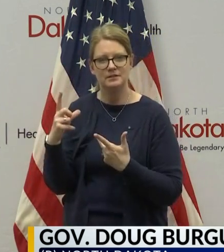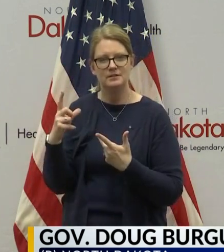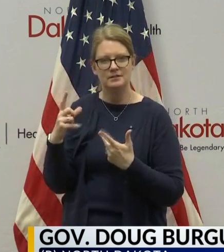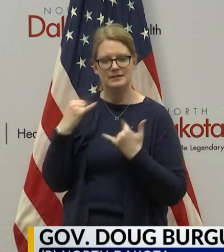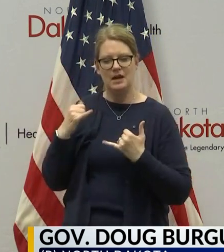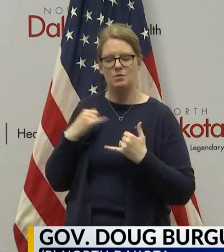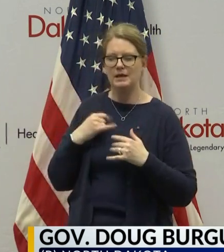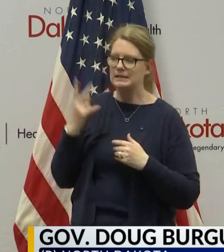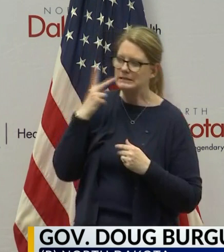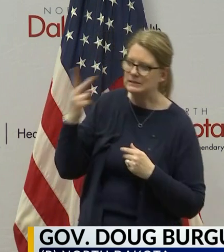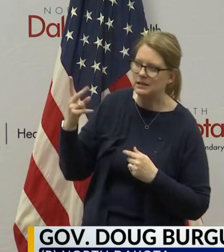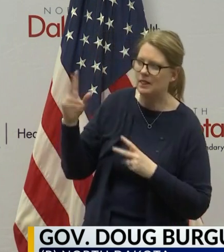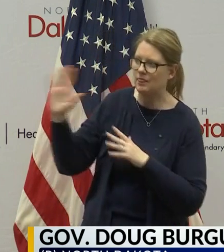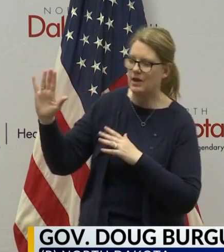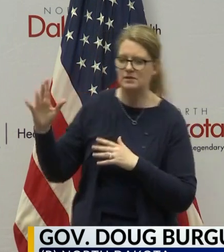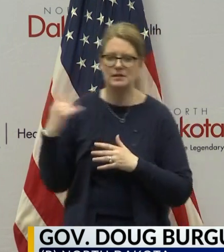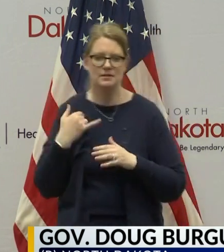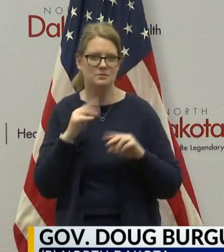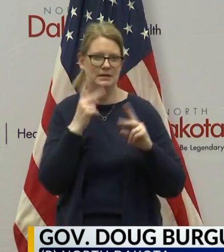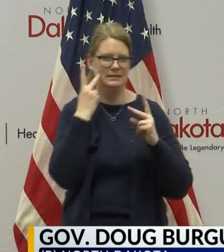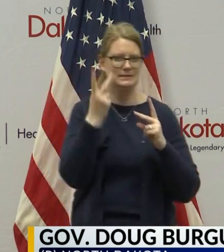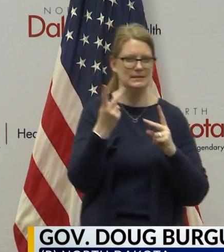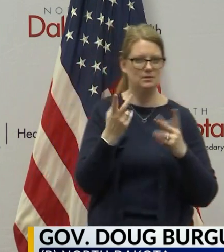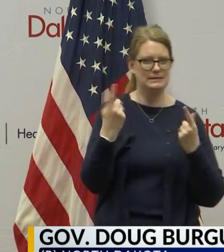lens looking ahead of when that curve would come down.